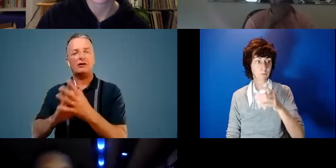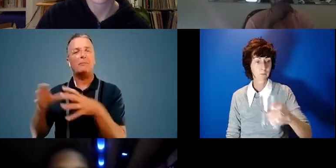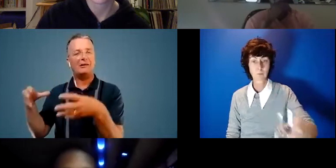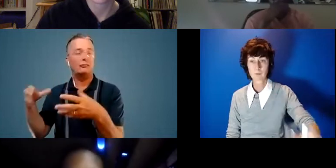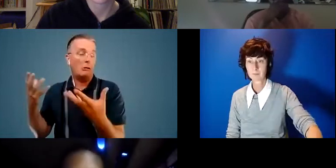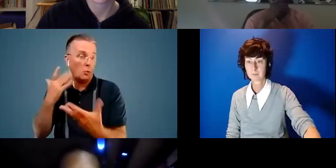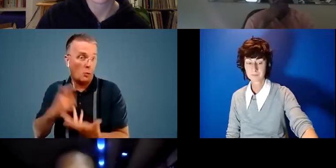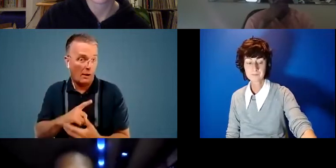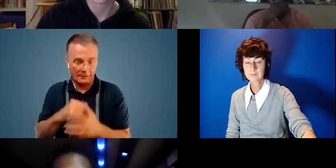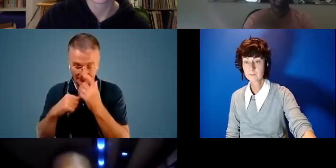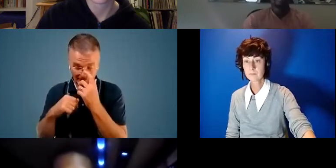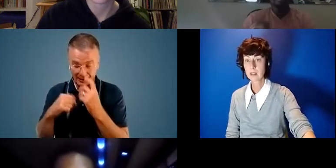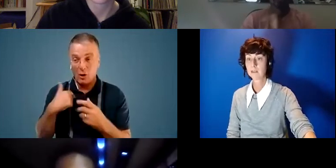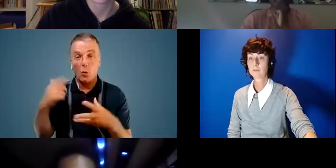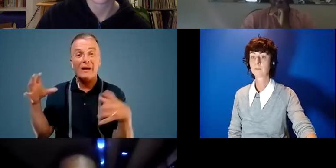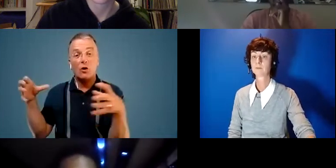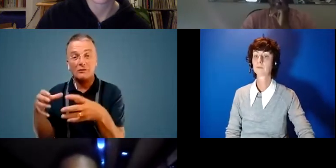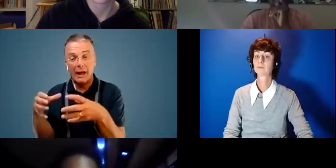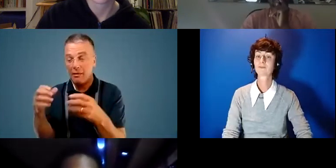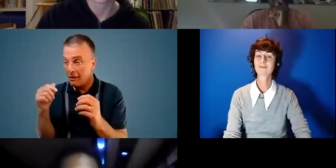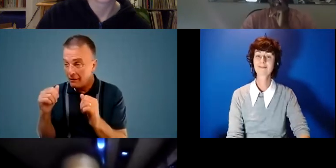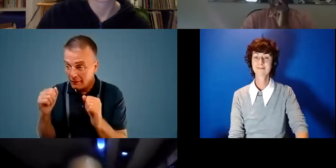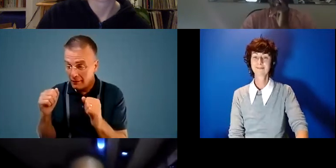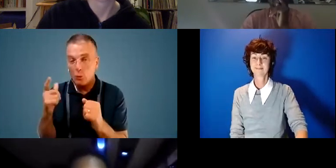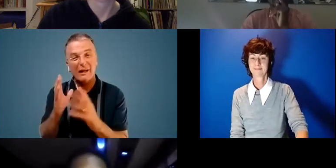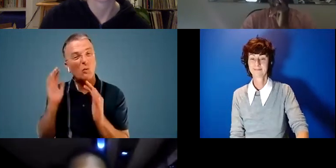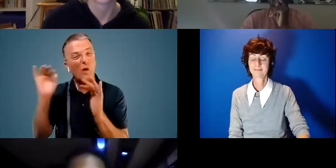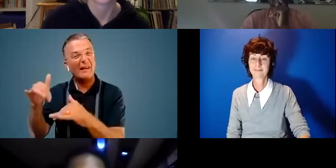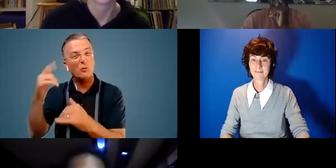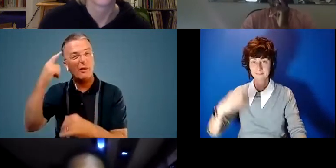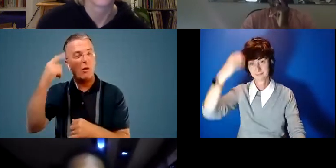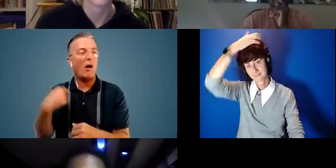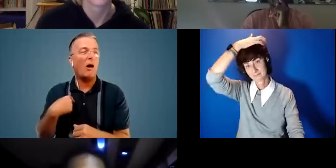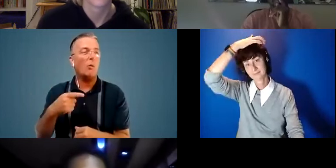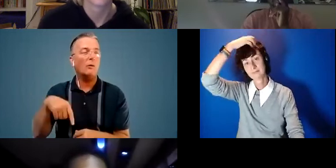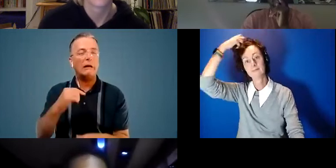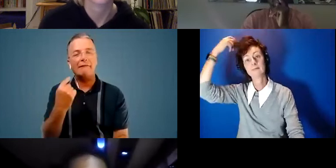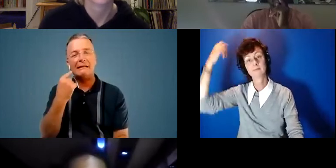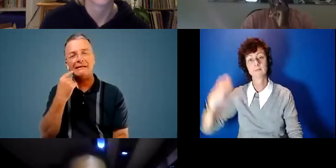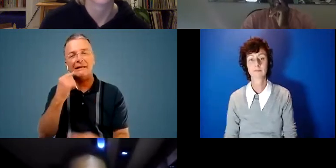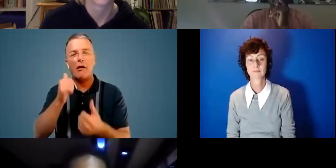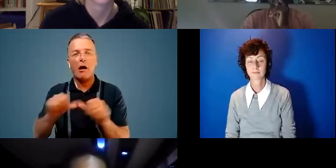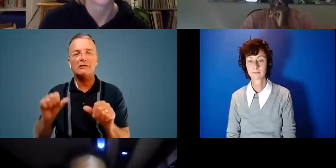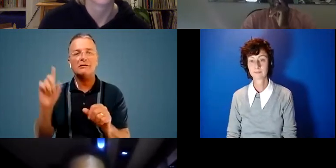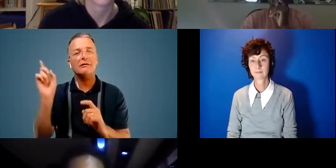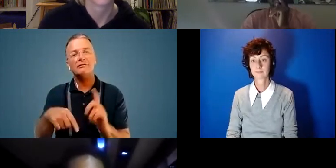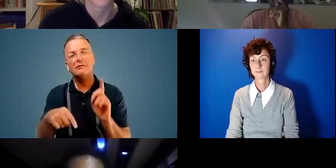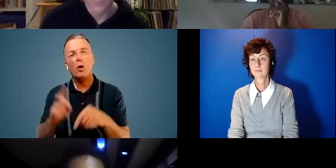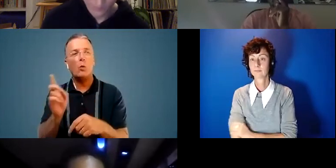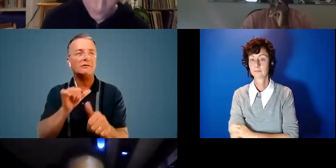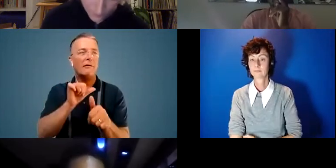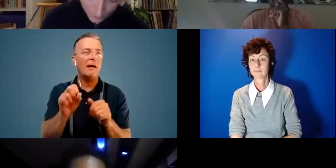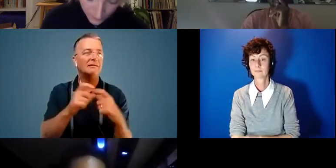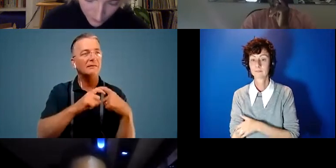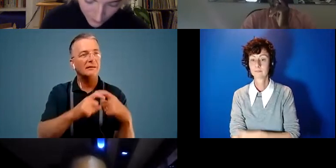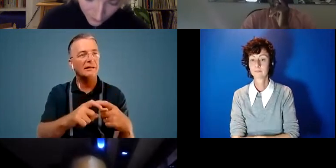and we we we went there i think thinking that we'd have some really easy answers like what's the best sustainable